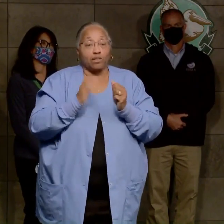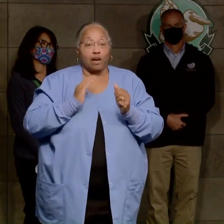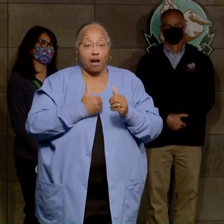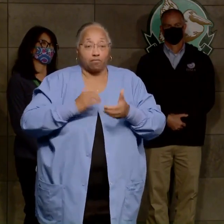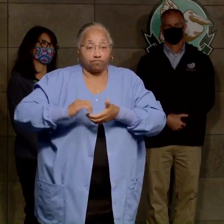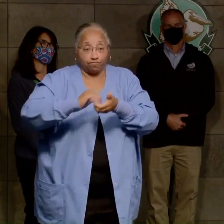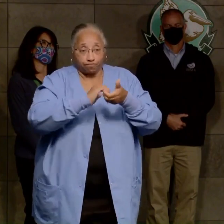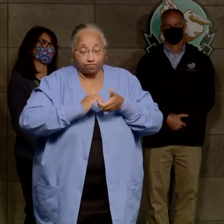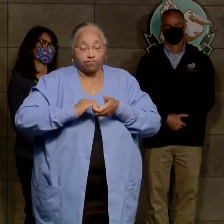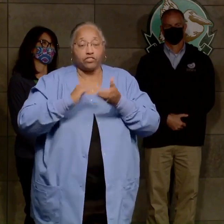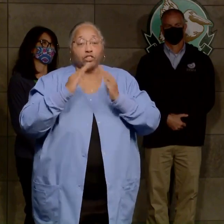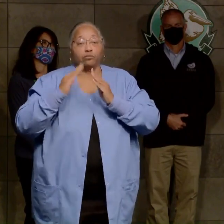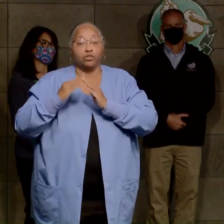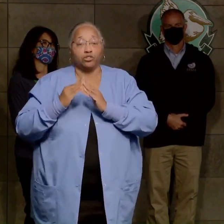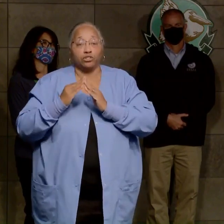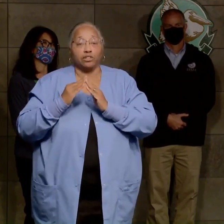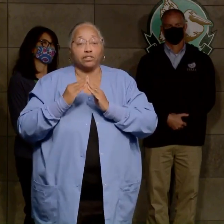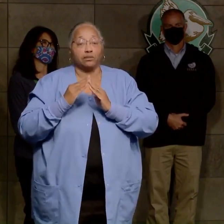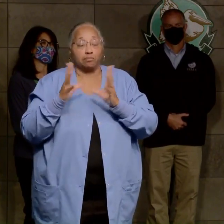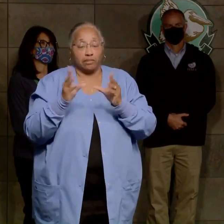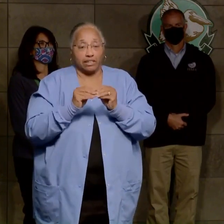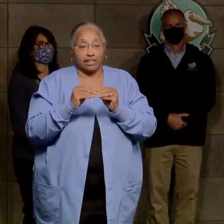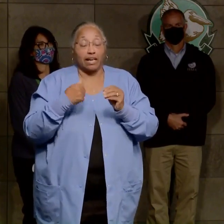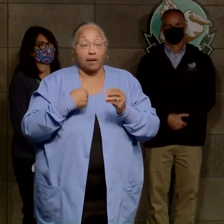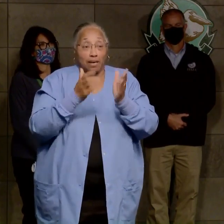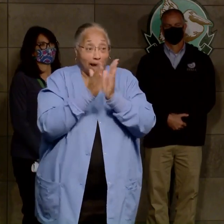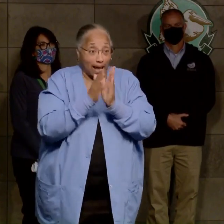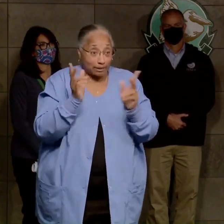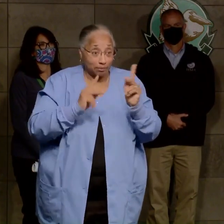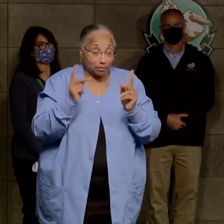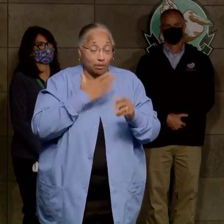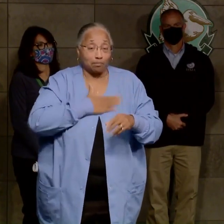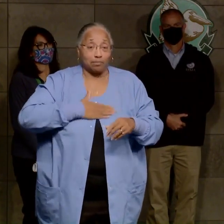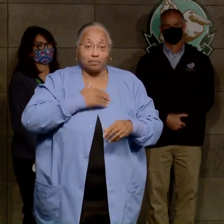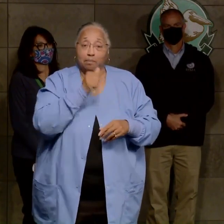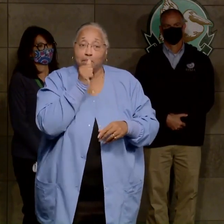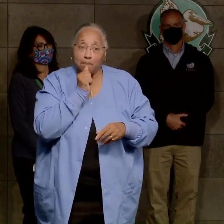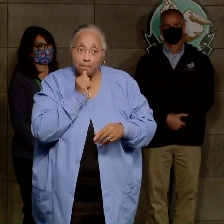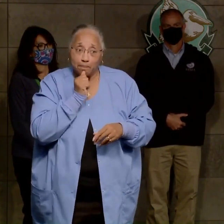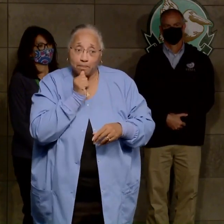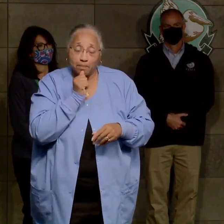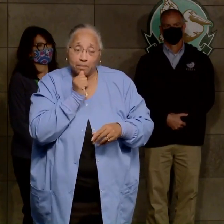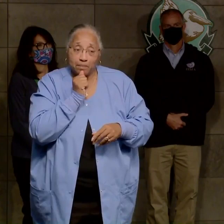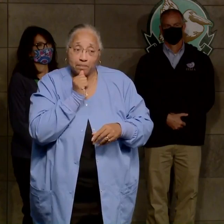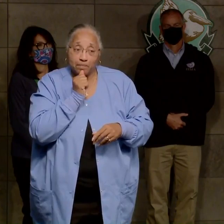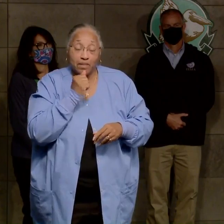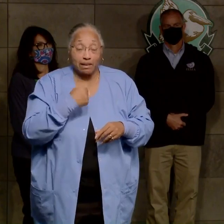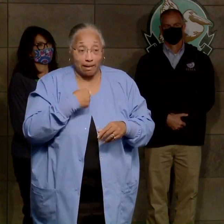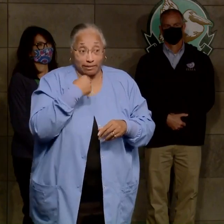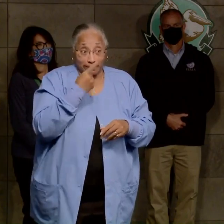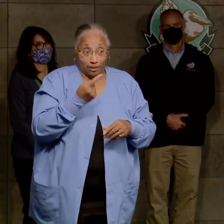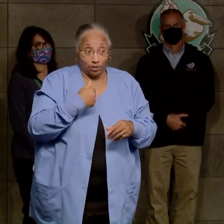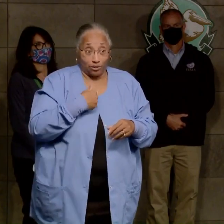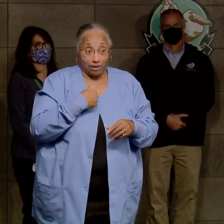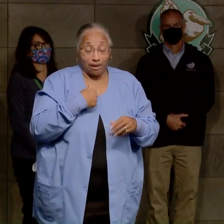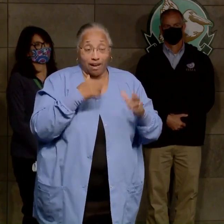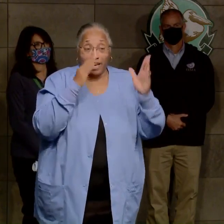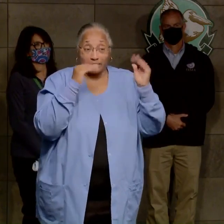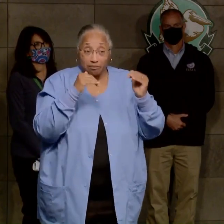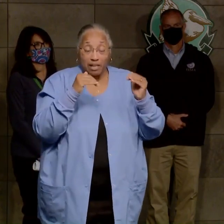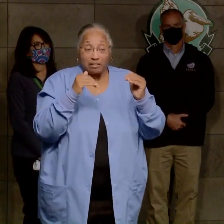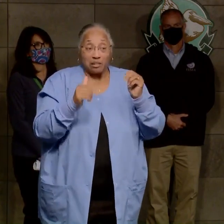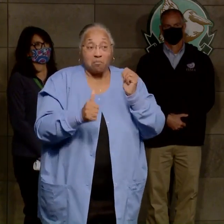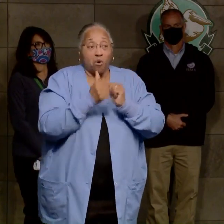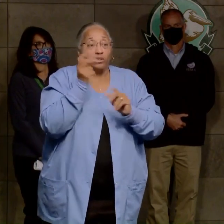we did while we were here in Jefferson Parish. So I'm going to ask for people to be patient and tell you I expect the vast majority of people to have